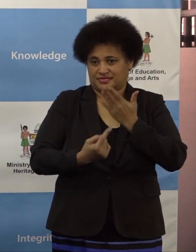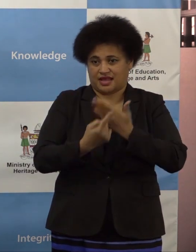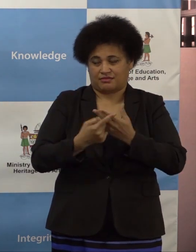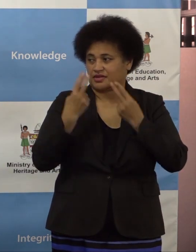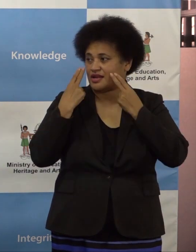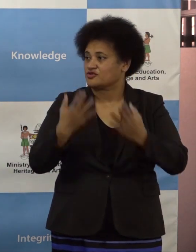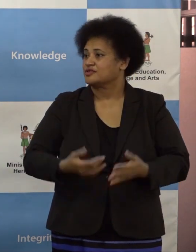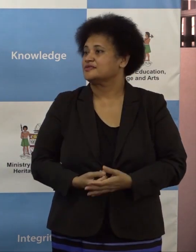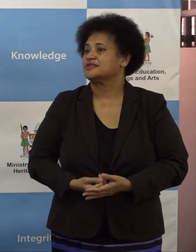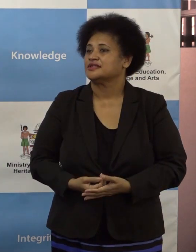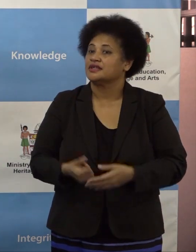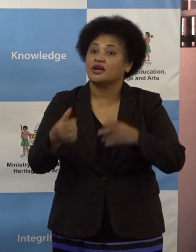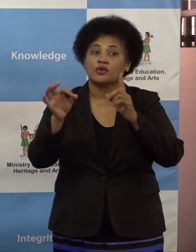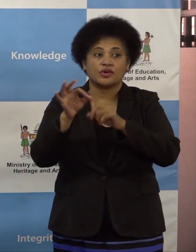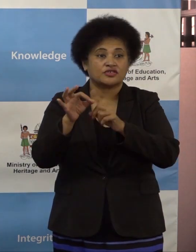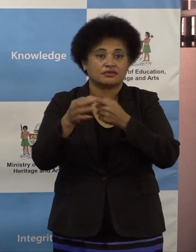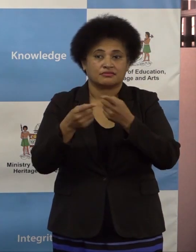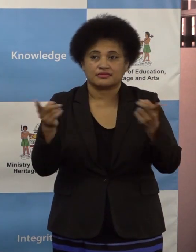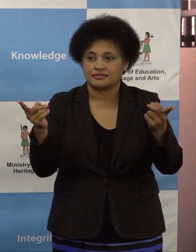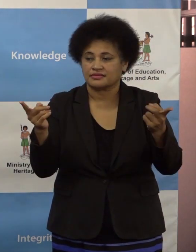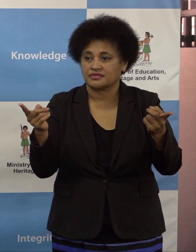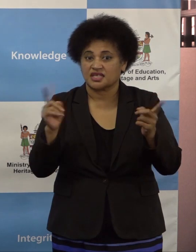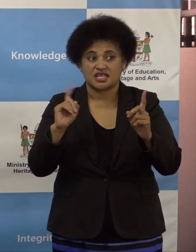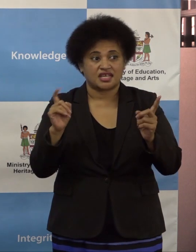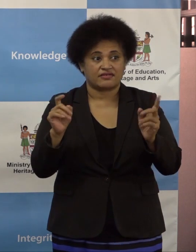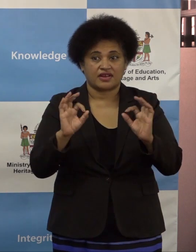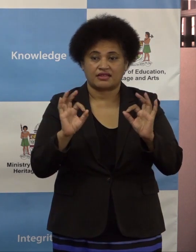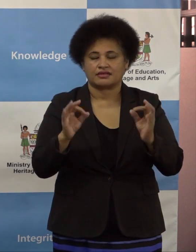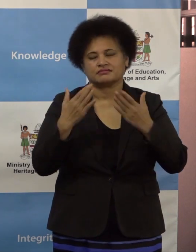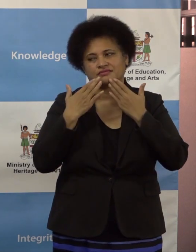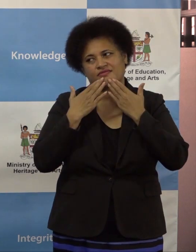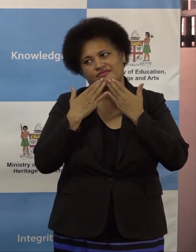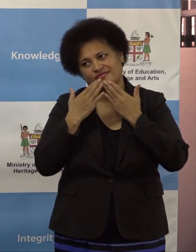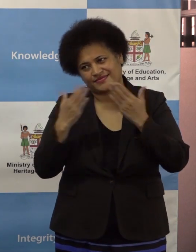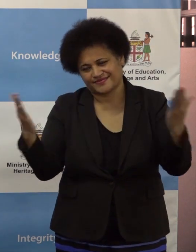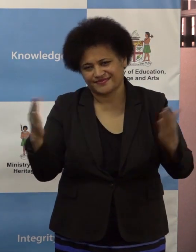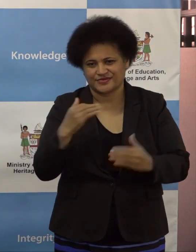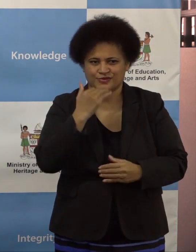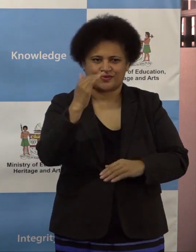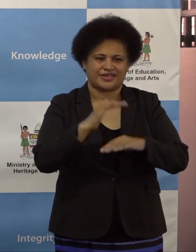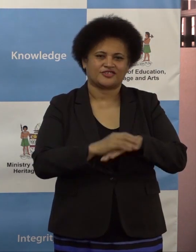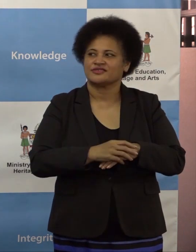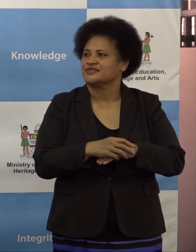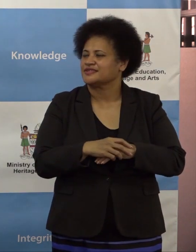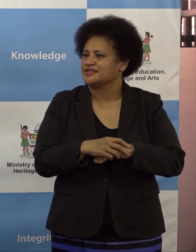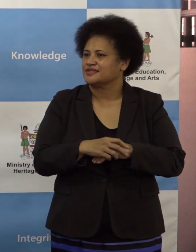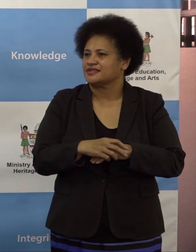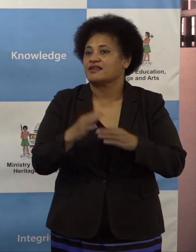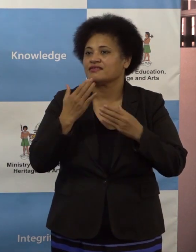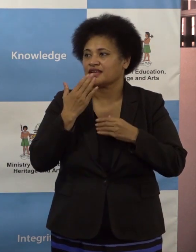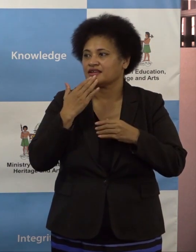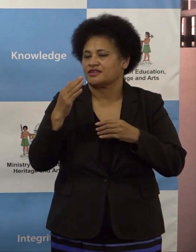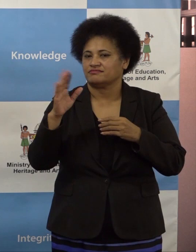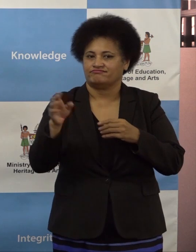Any other questions? If none, then I thank you most sincerely for being here. And for taking this